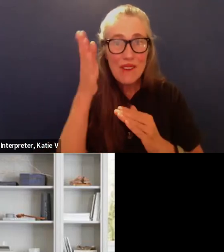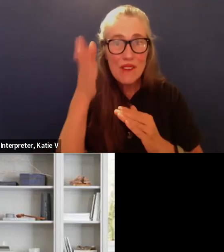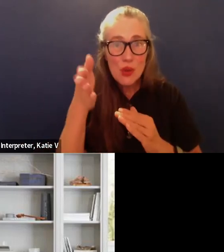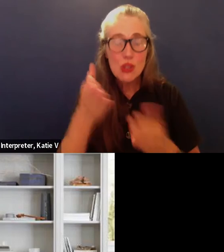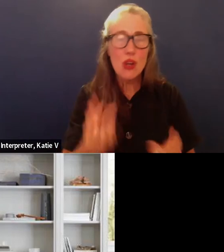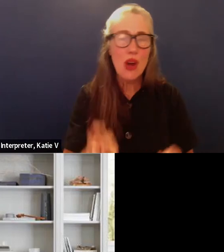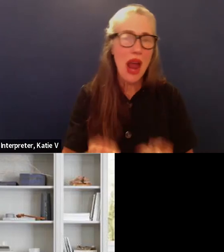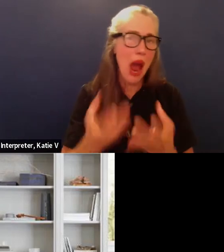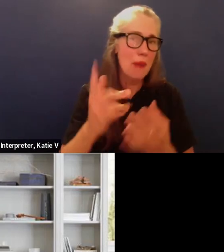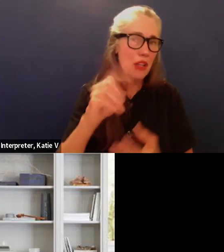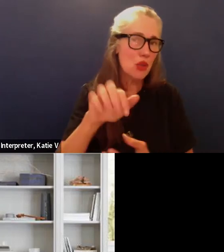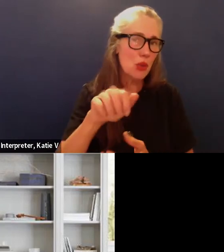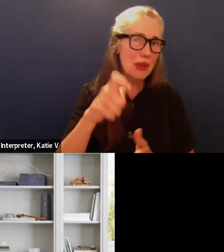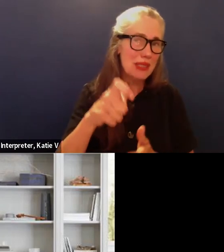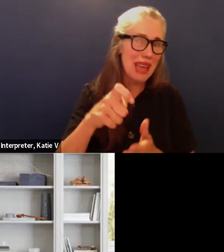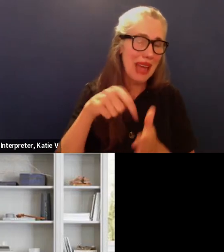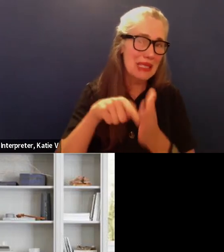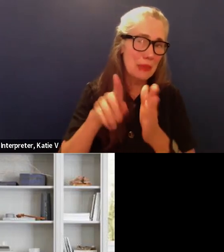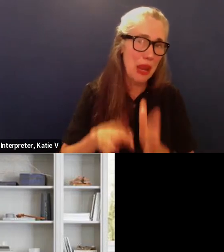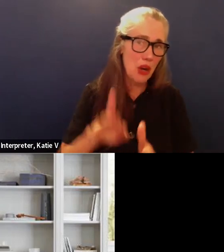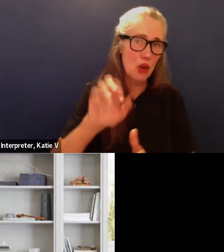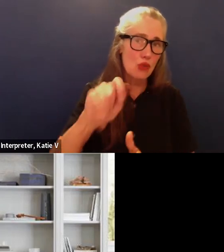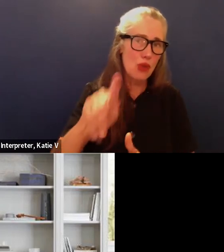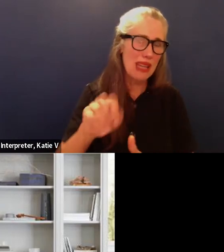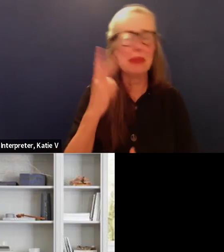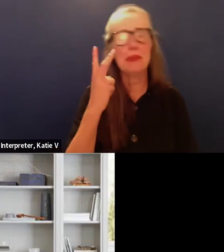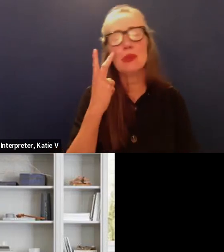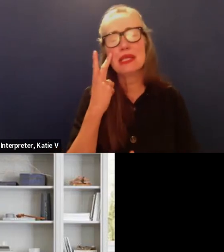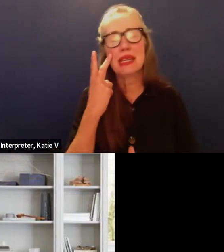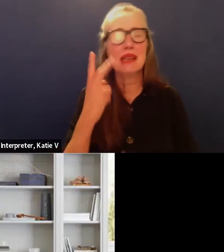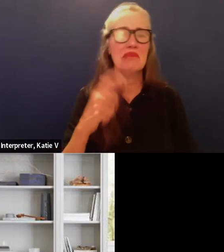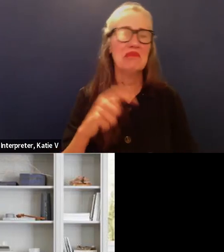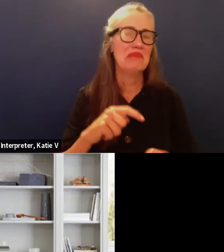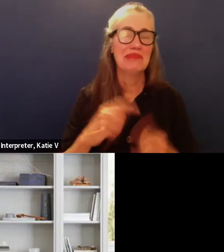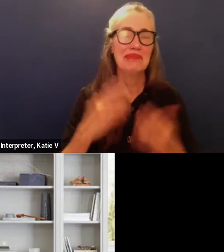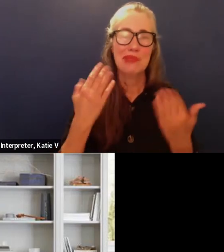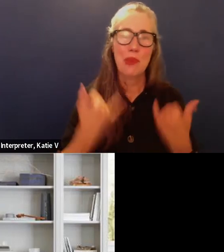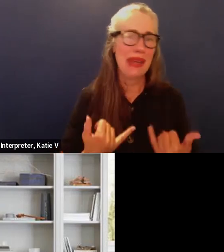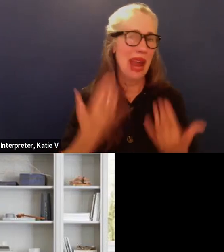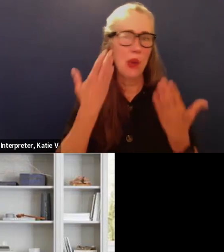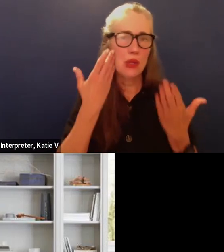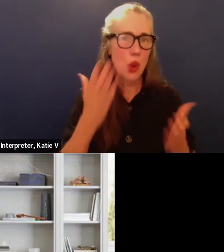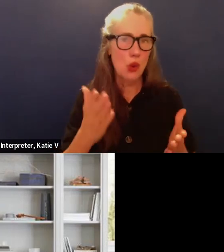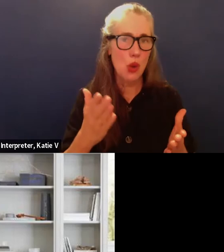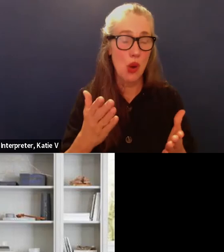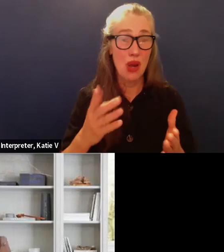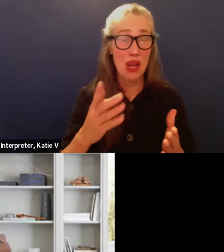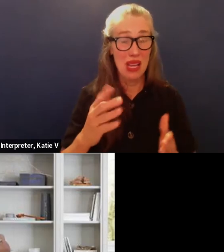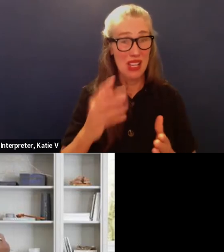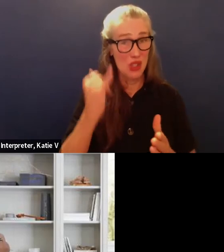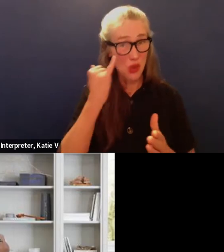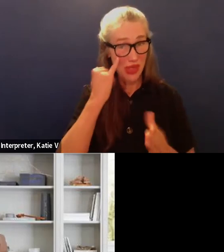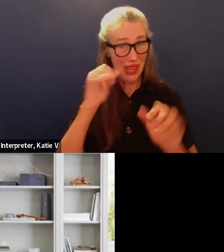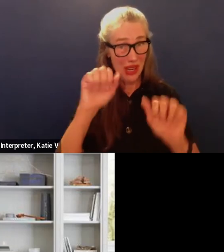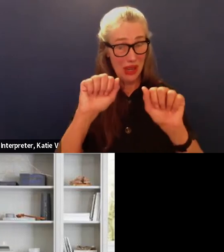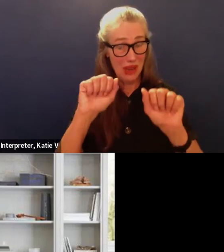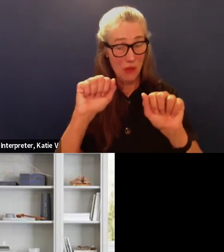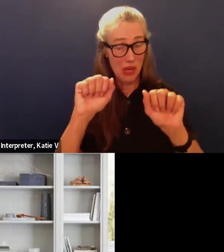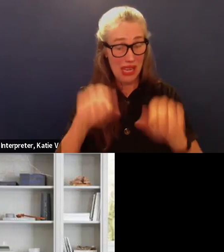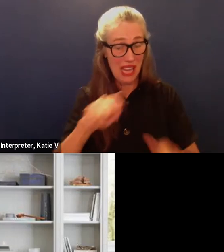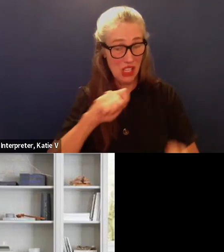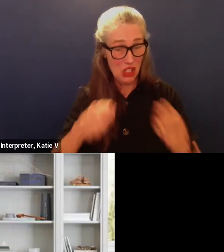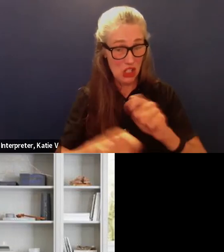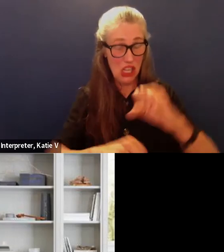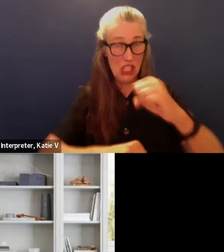you know time will tell there um is there an opportunity to change this structure or make this structure as